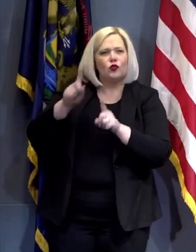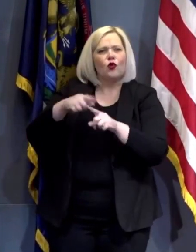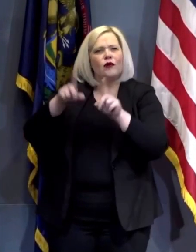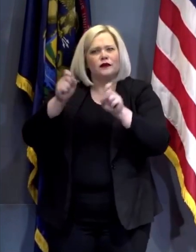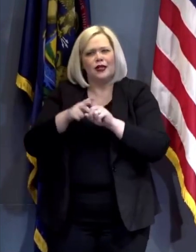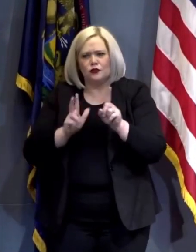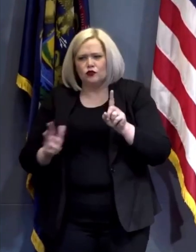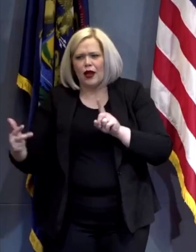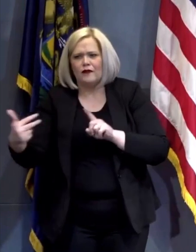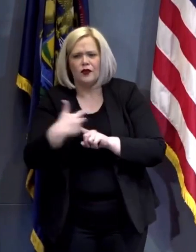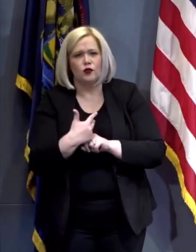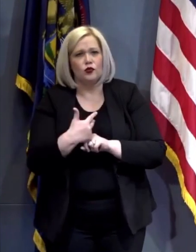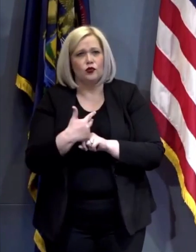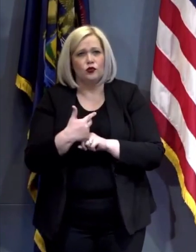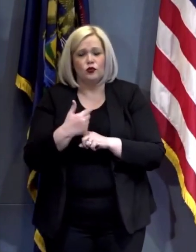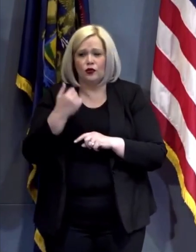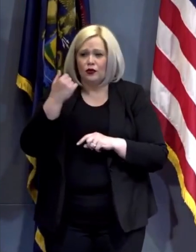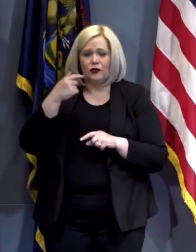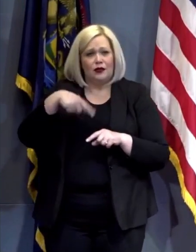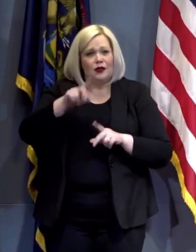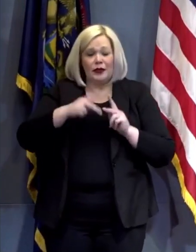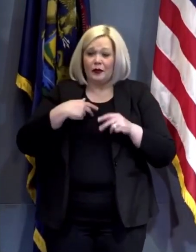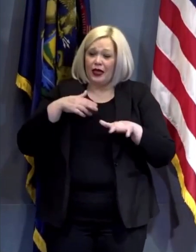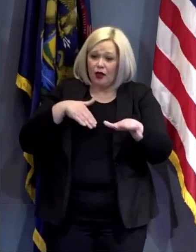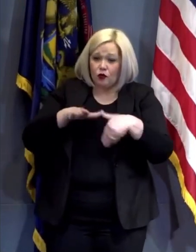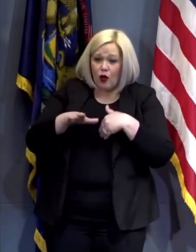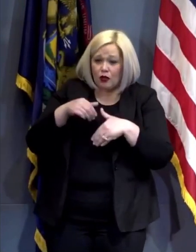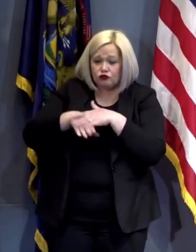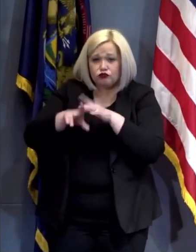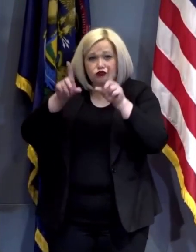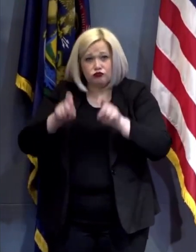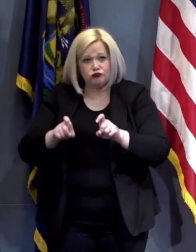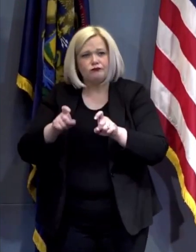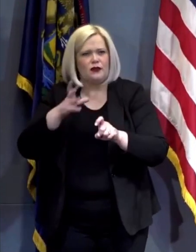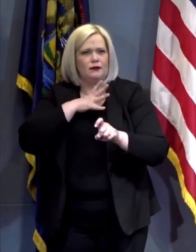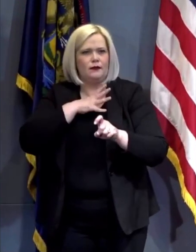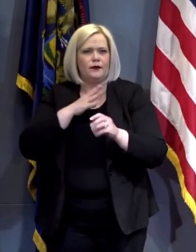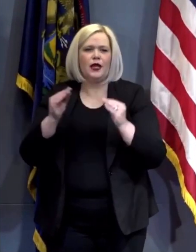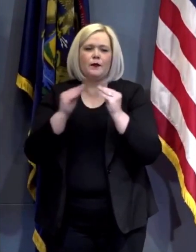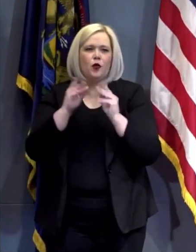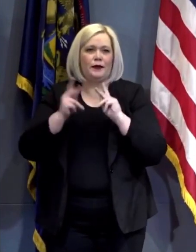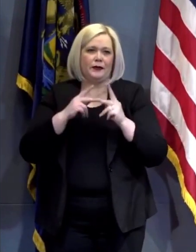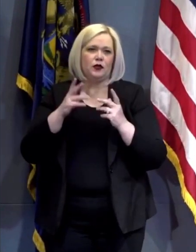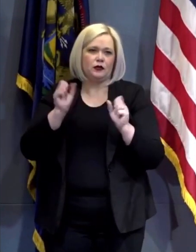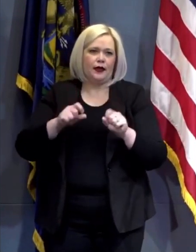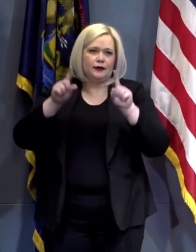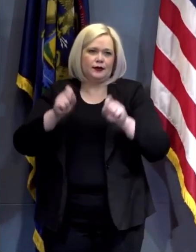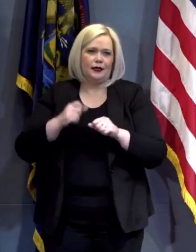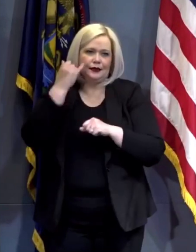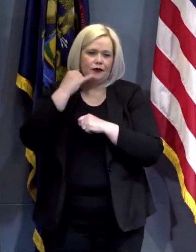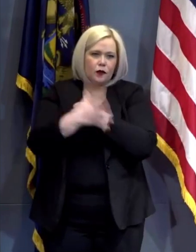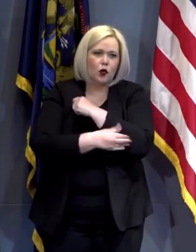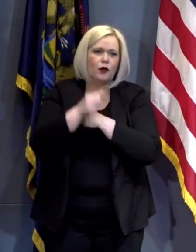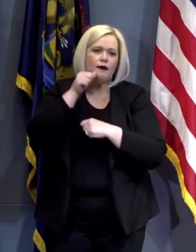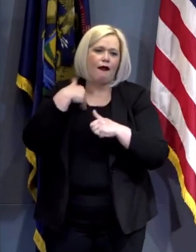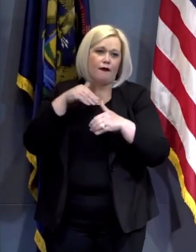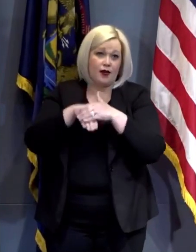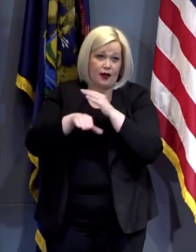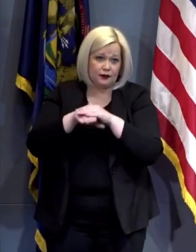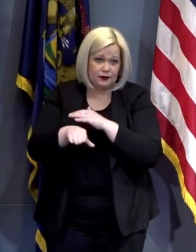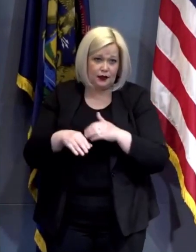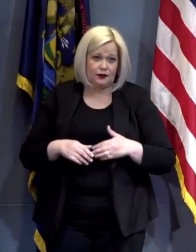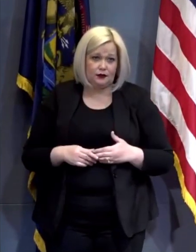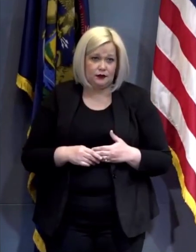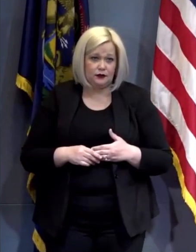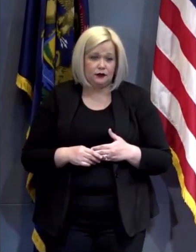by enabling people to walk to a test this will enable greater testing accessibility and vulnerable populations. We also want to recommend protocols